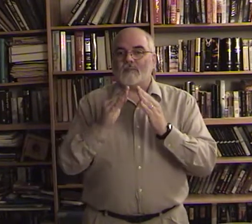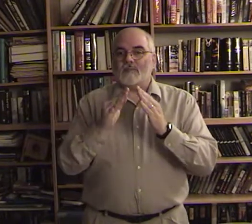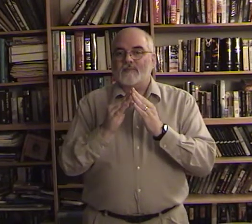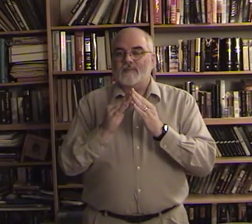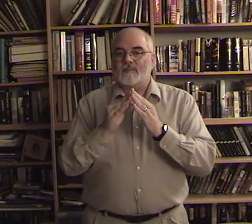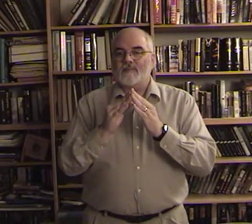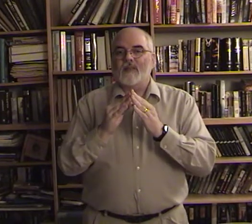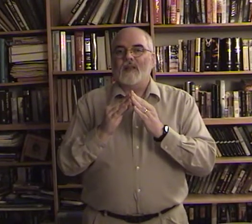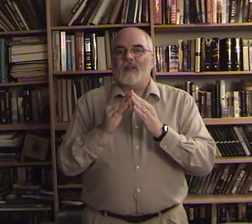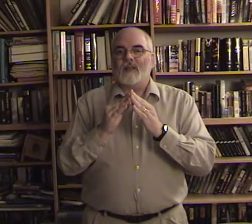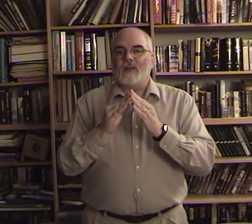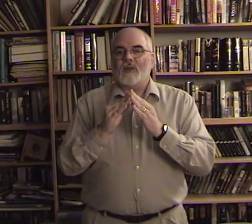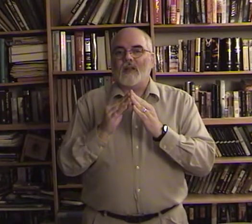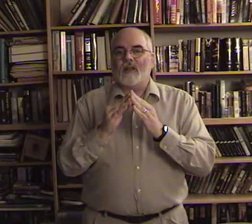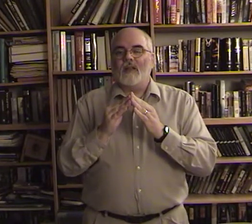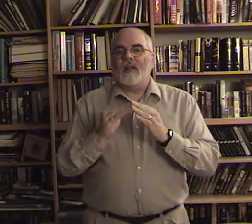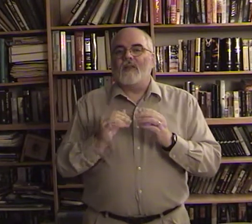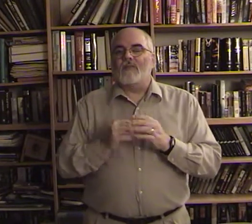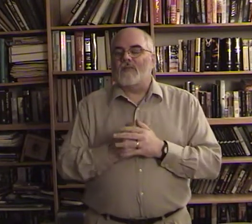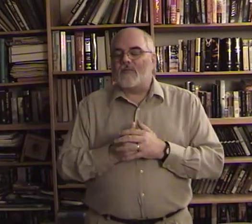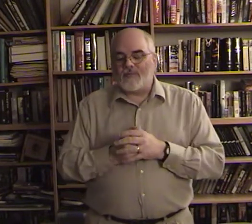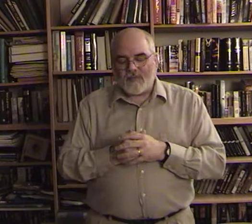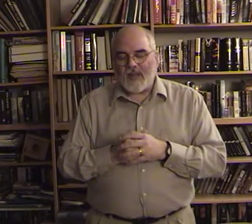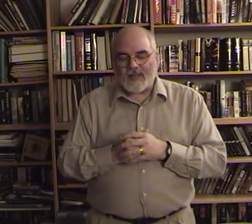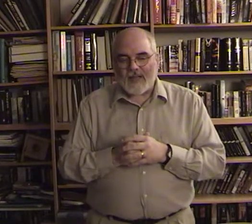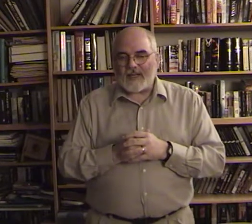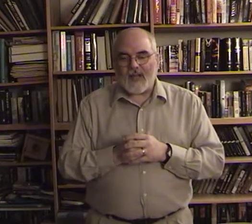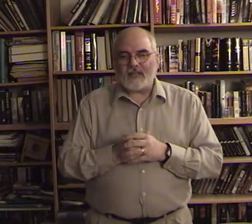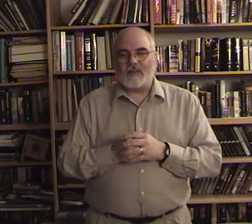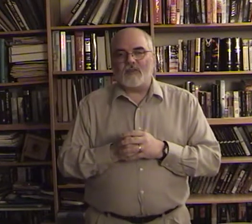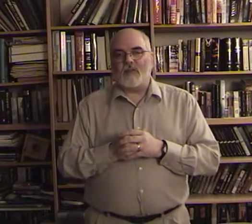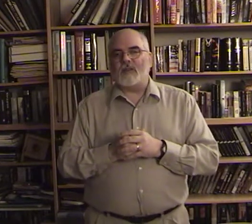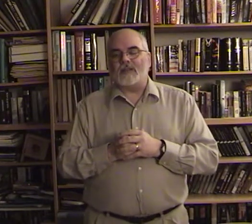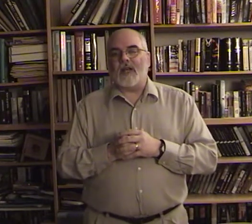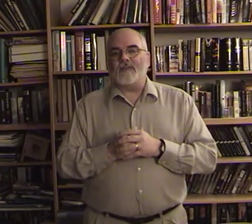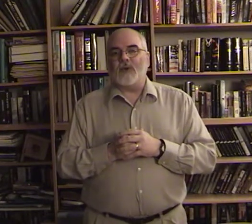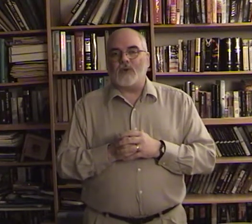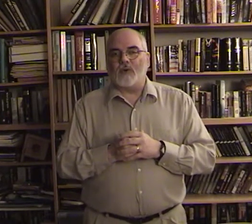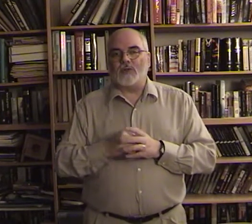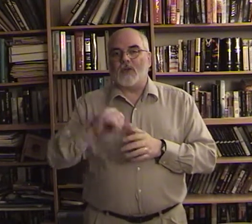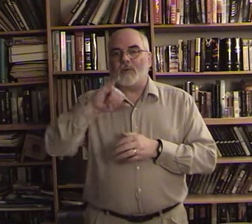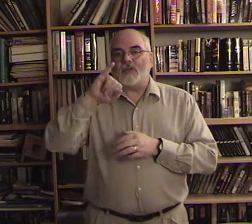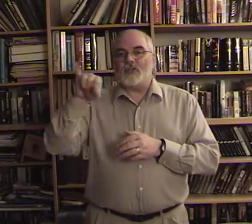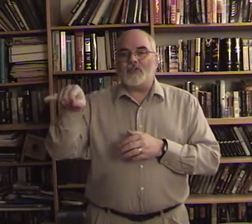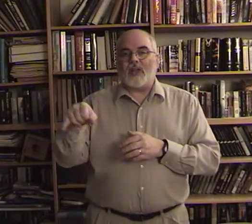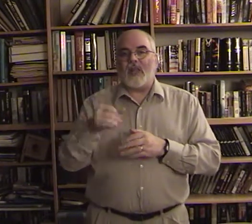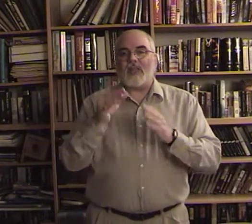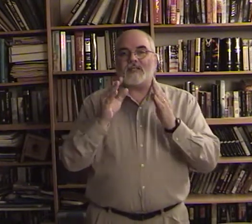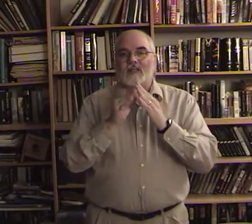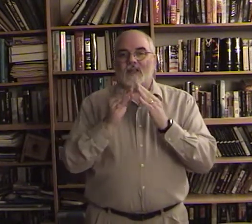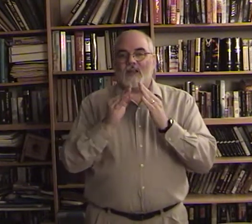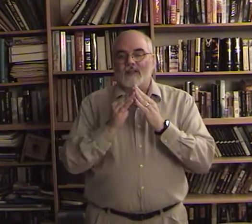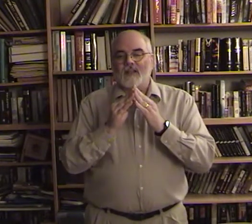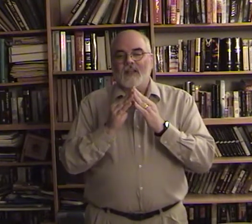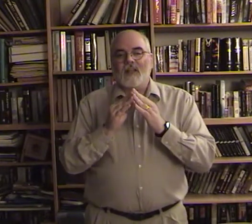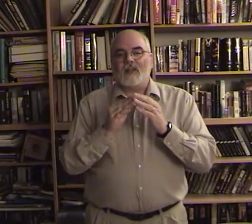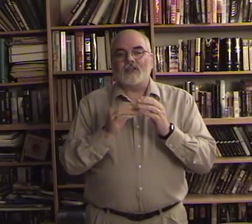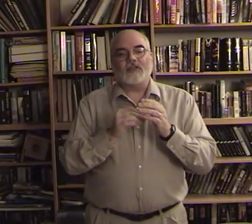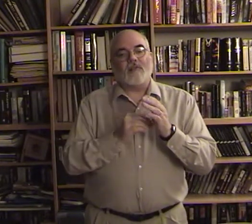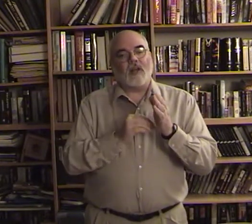okay it's kind of nice the sign for jerusalem is j city there's several